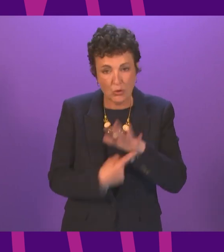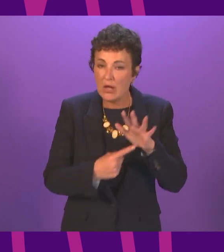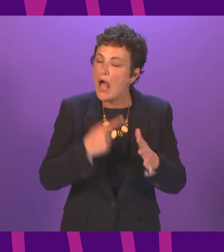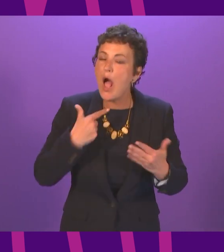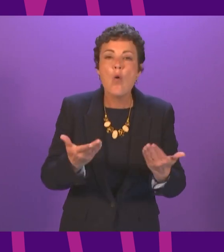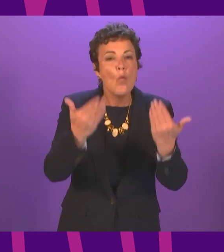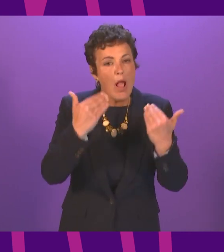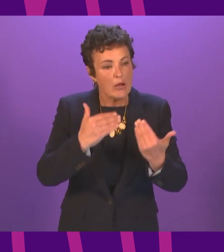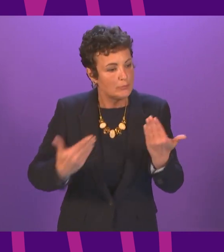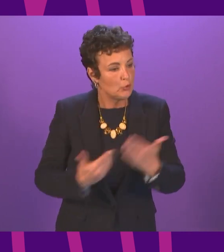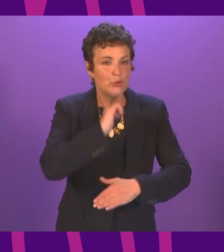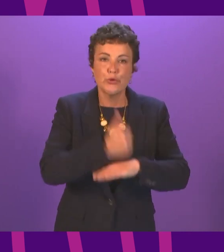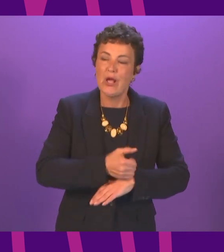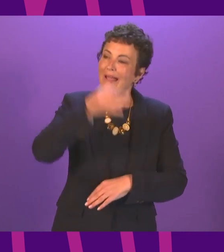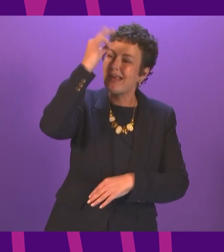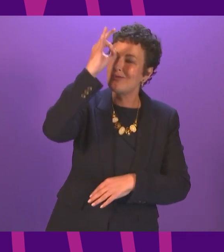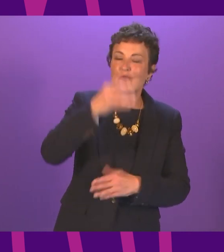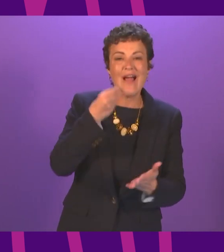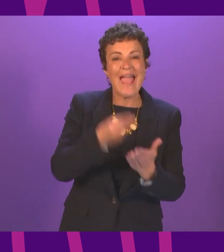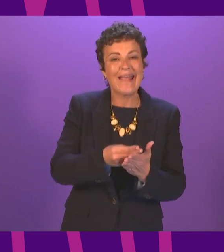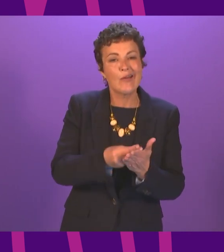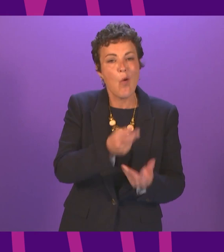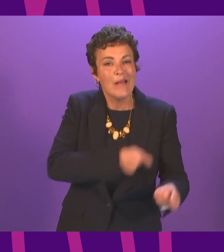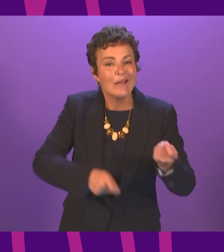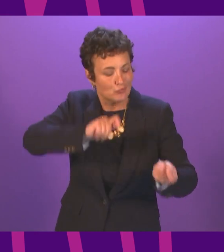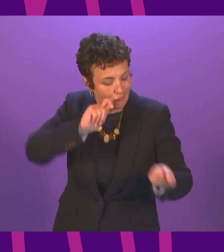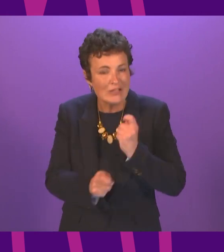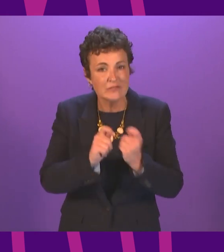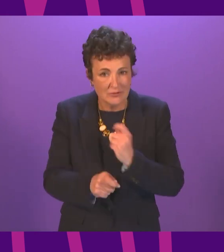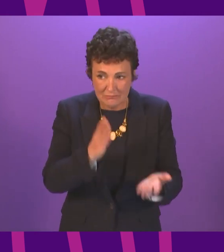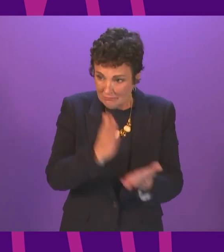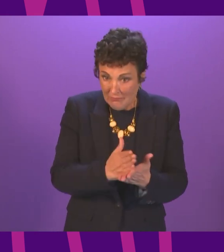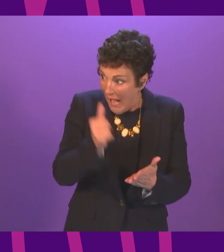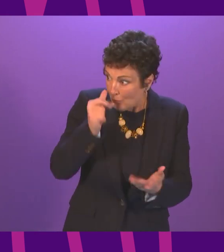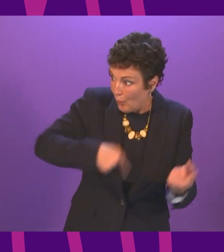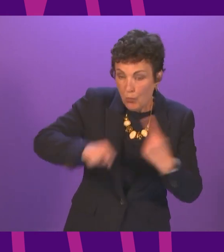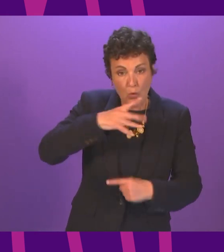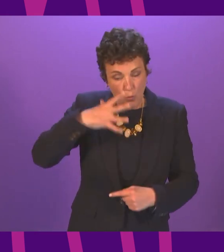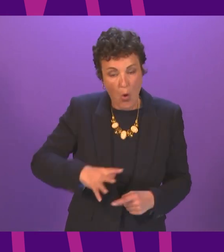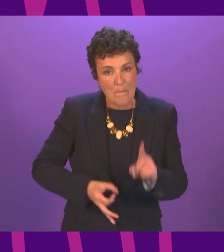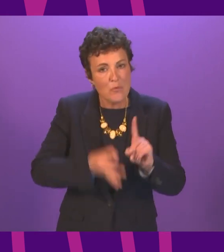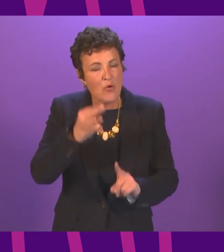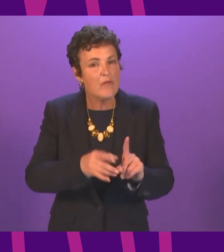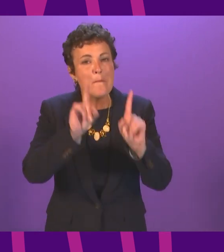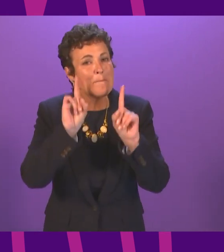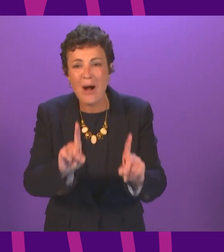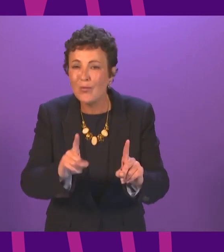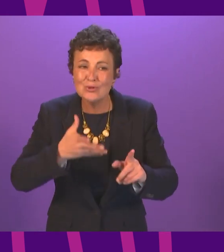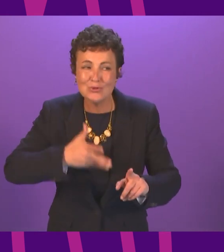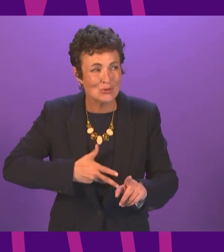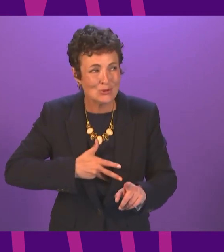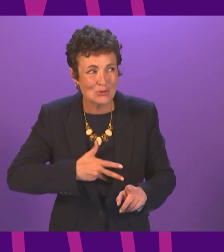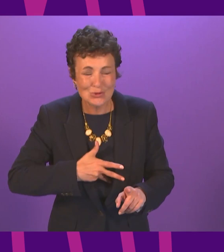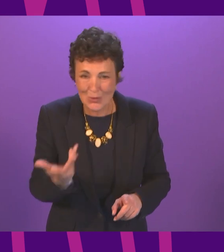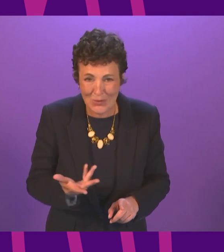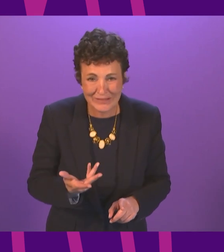of a new council for economic transformation it's abundantly clear that although we want things to improve we can't have society go back to the way that